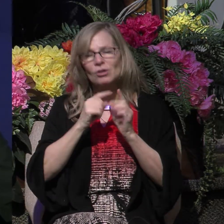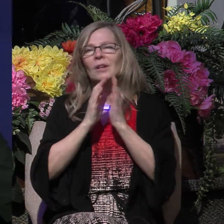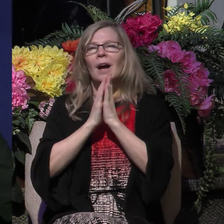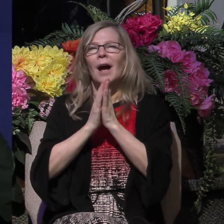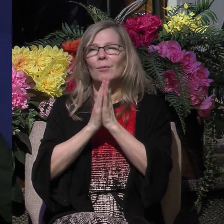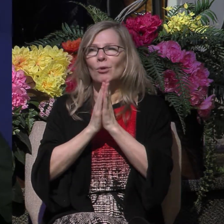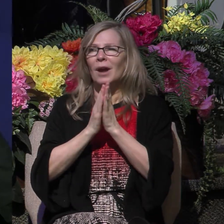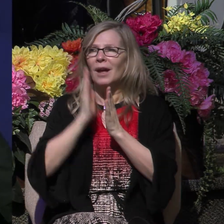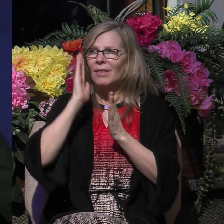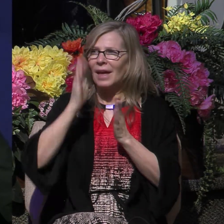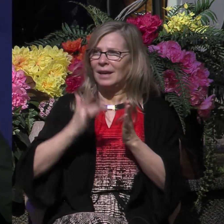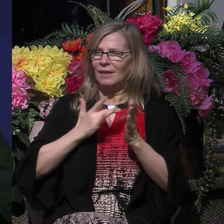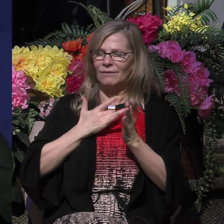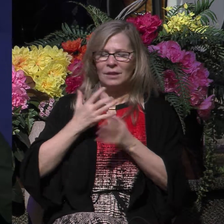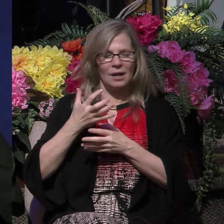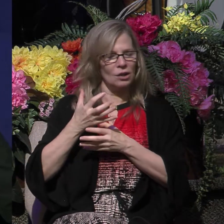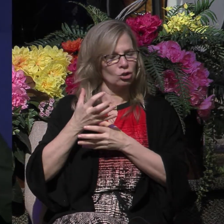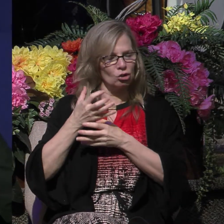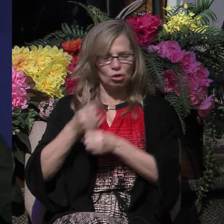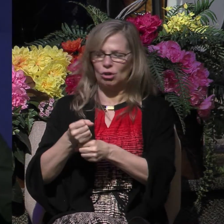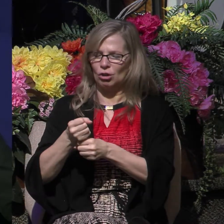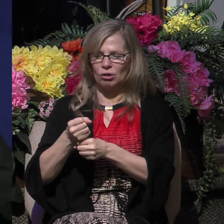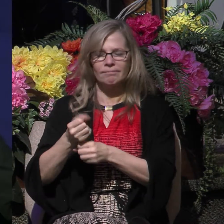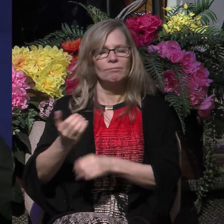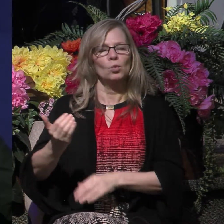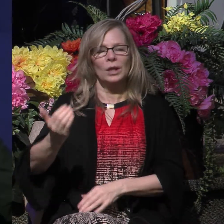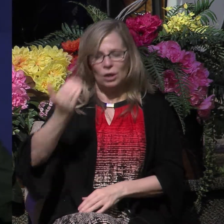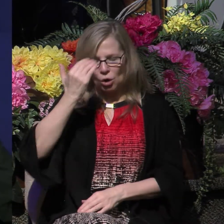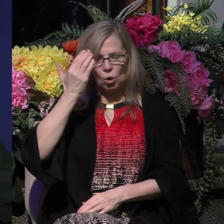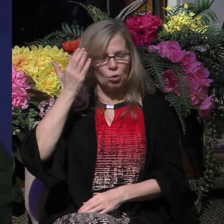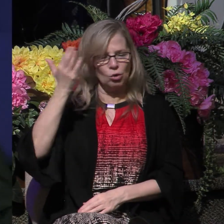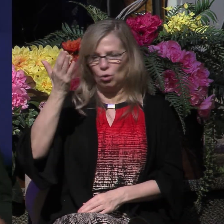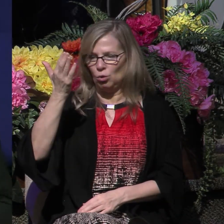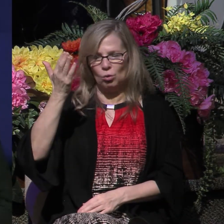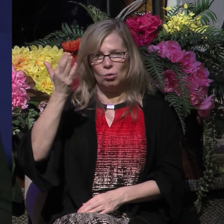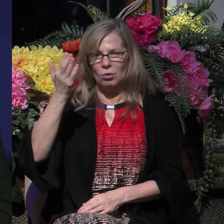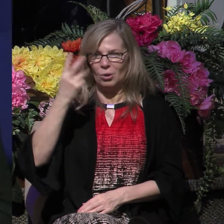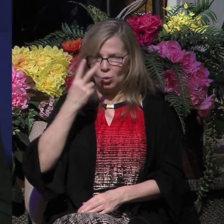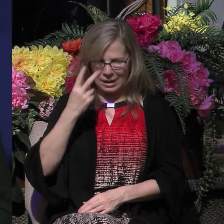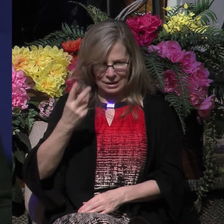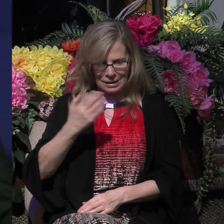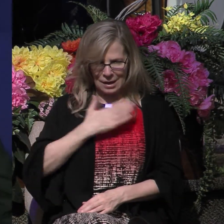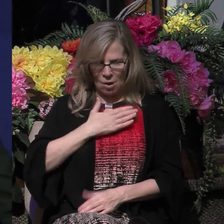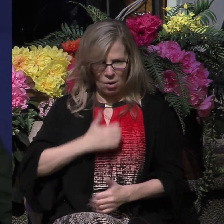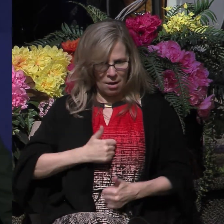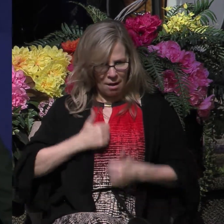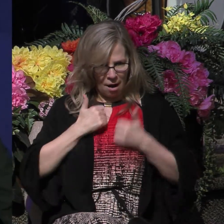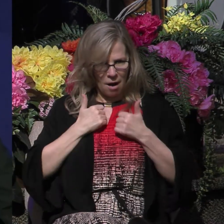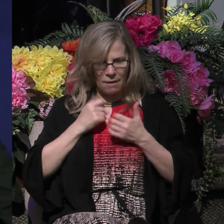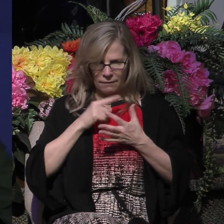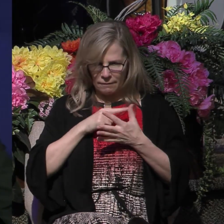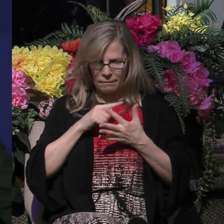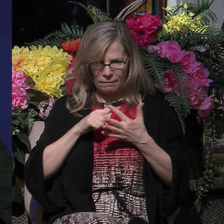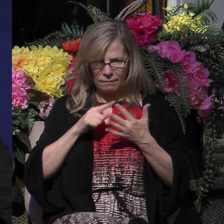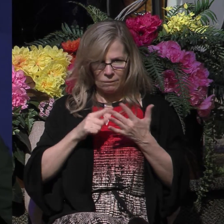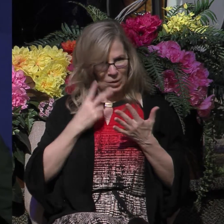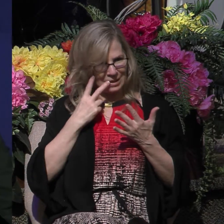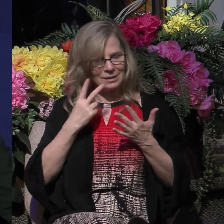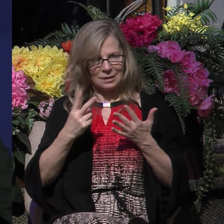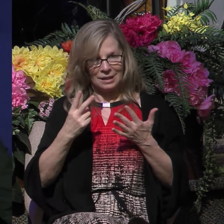assurance in our hearts that we really know you as we look at our lives to see if Christ